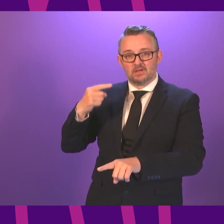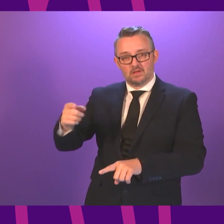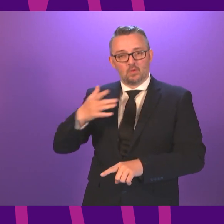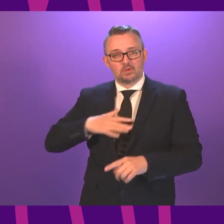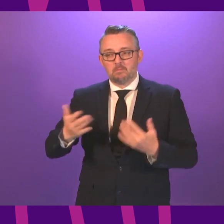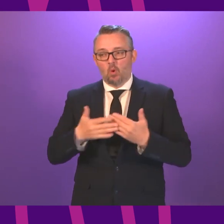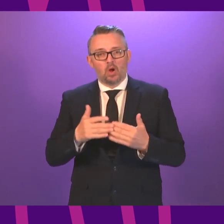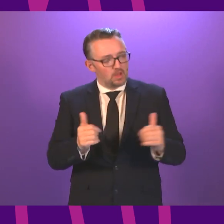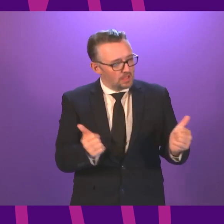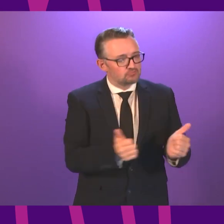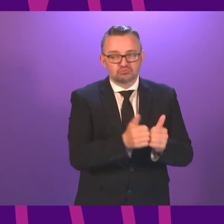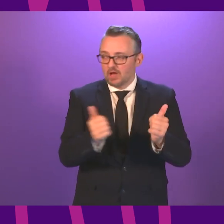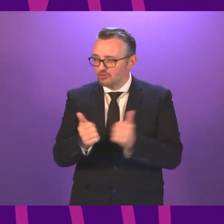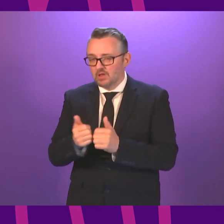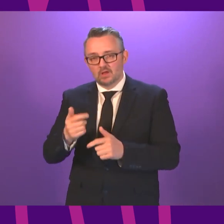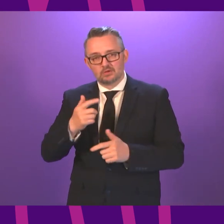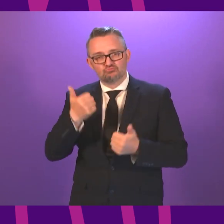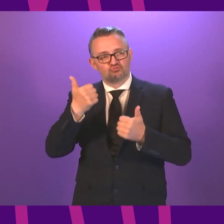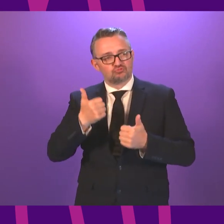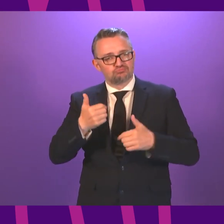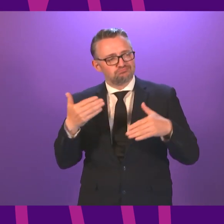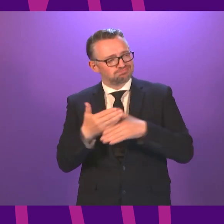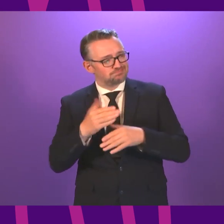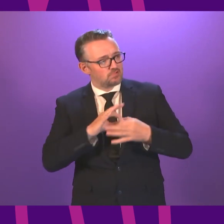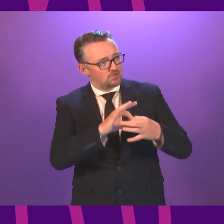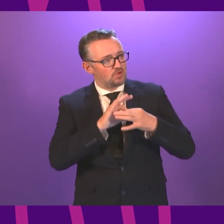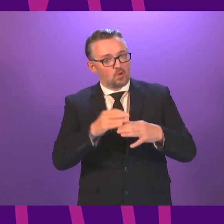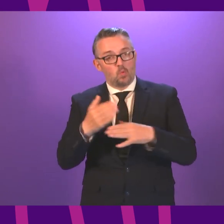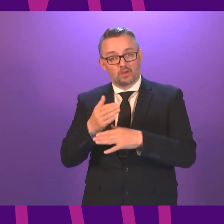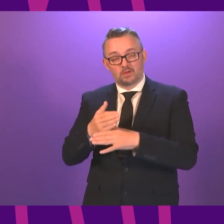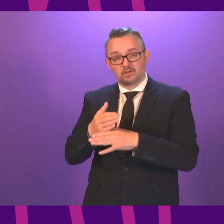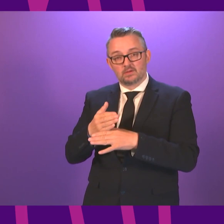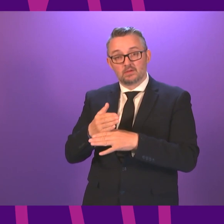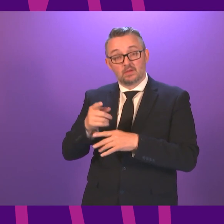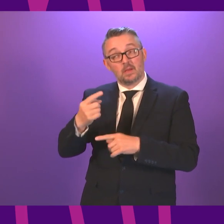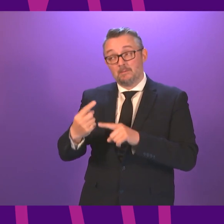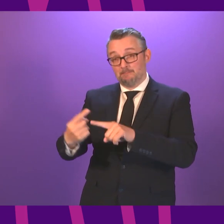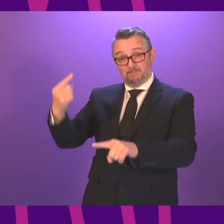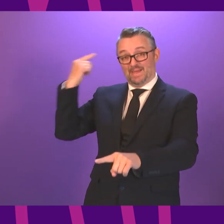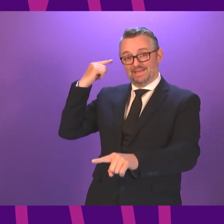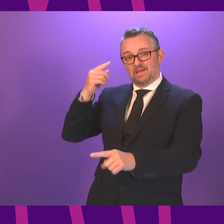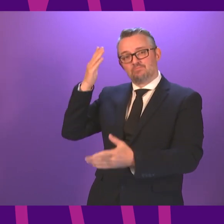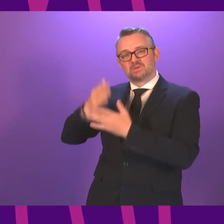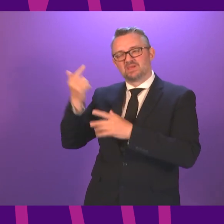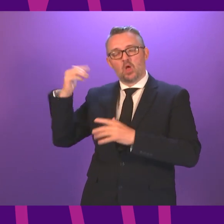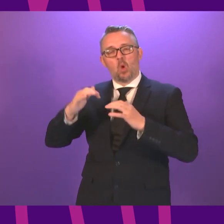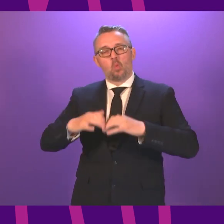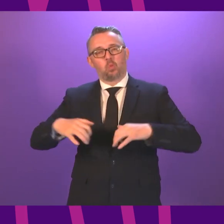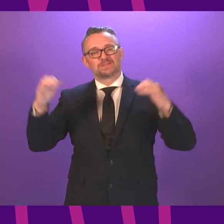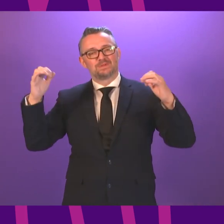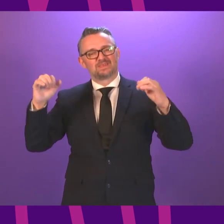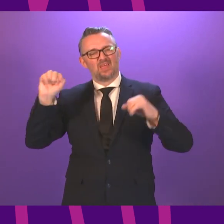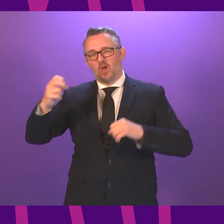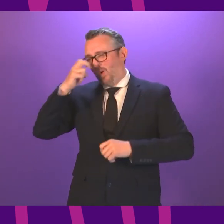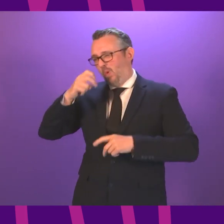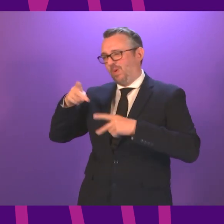consensual and constructive way of working would take root. The promise back then was that the old ways of Westminster would not